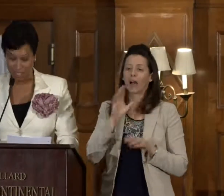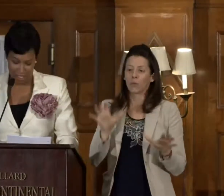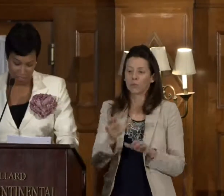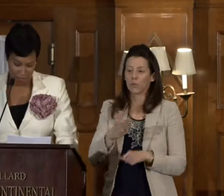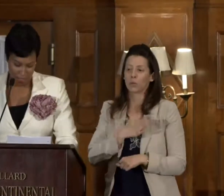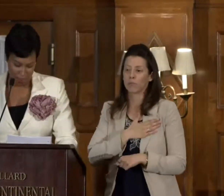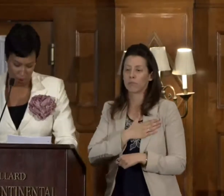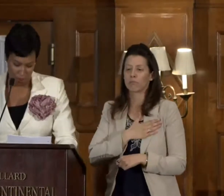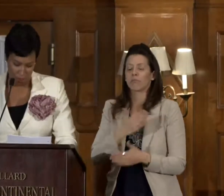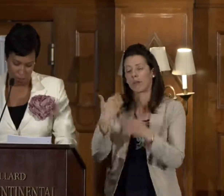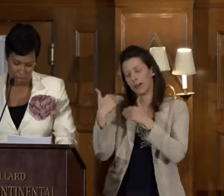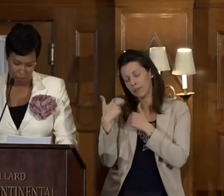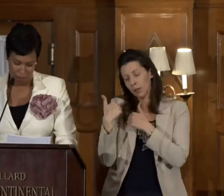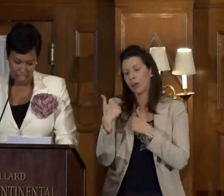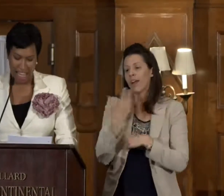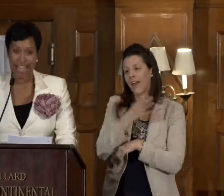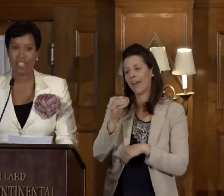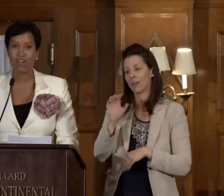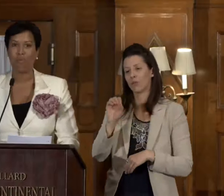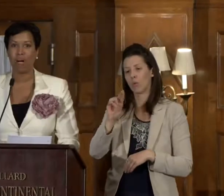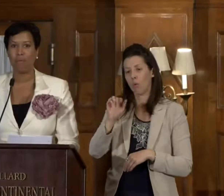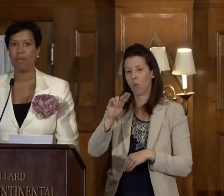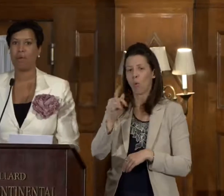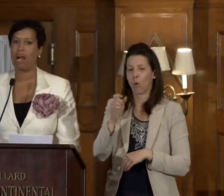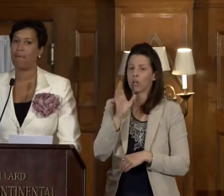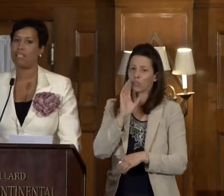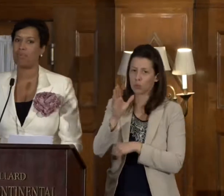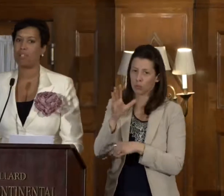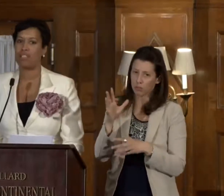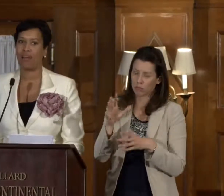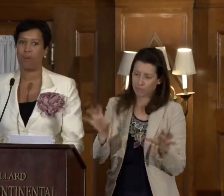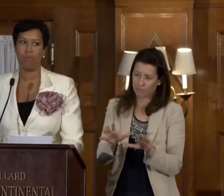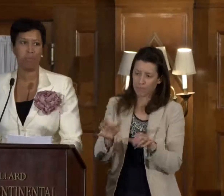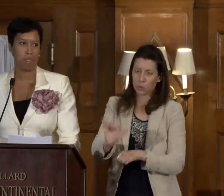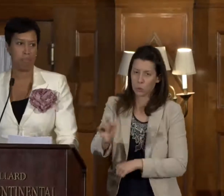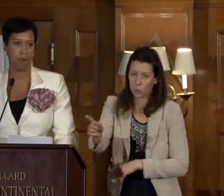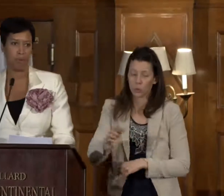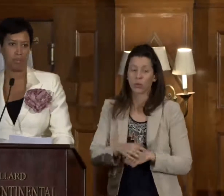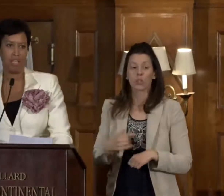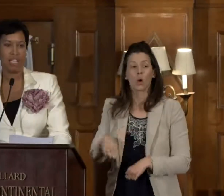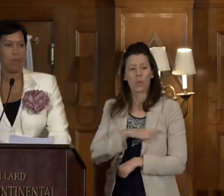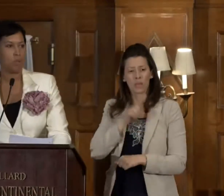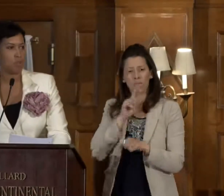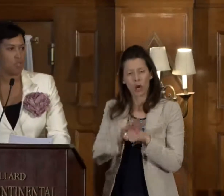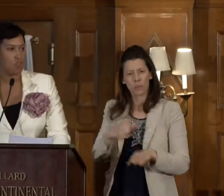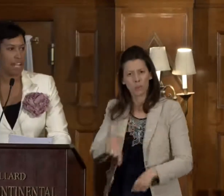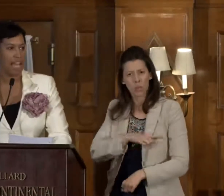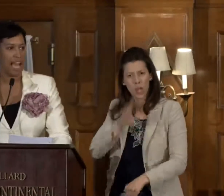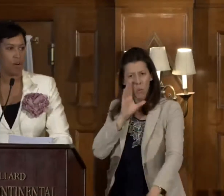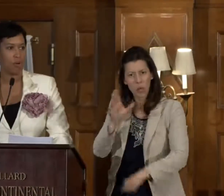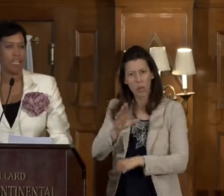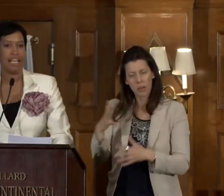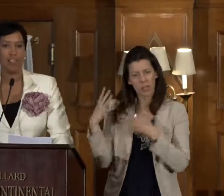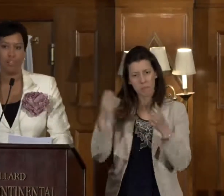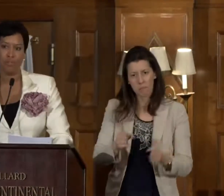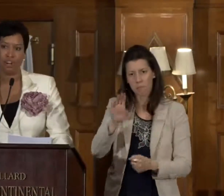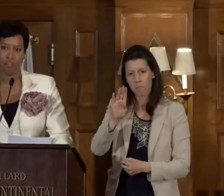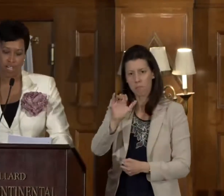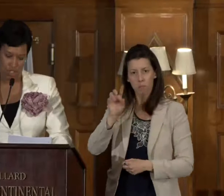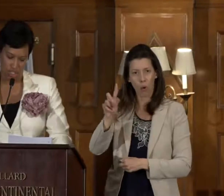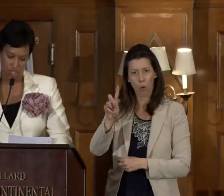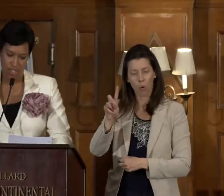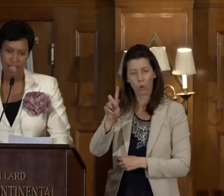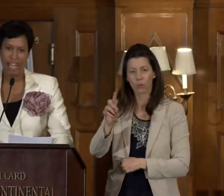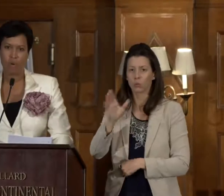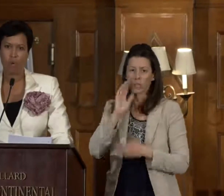I know Orange is going to do his part as well. And so what we promised was that we would be bold and we would strike out in new